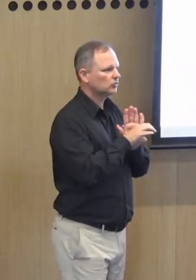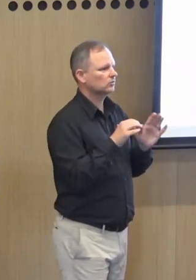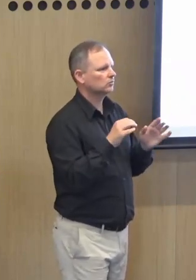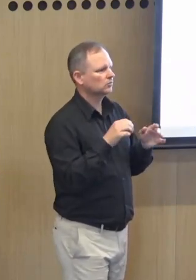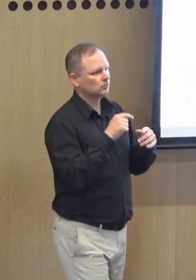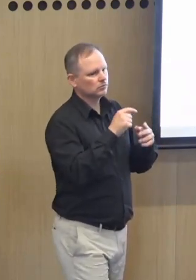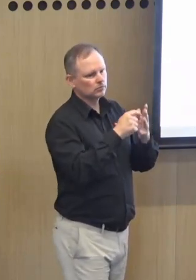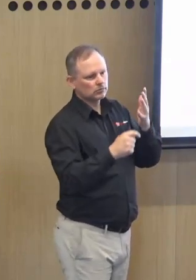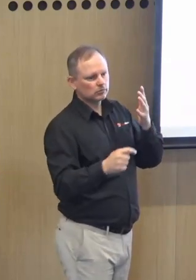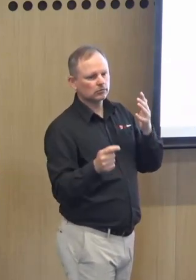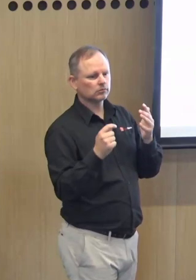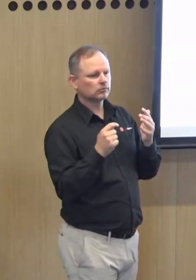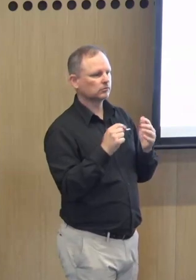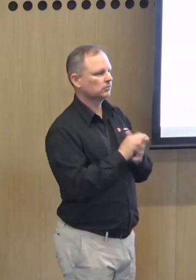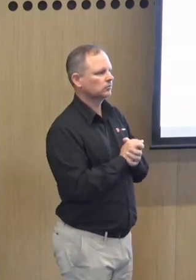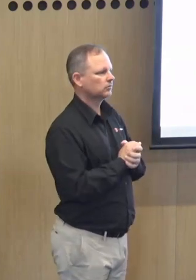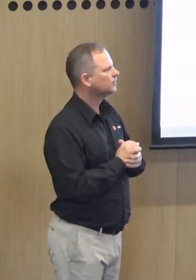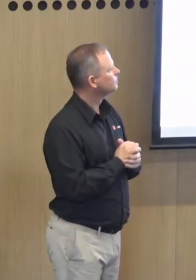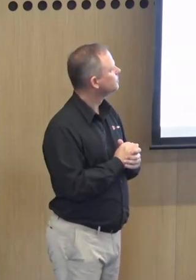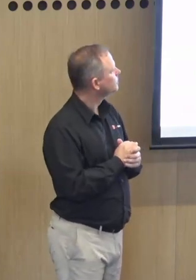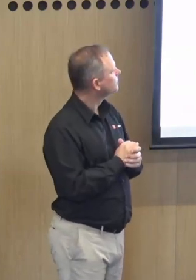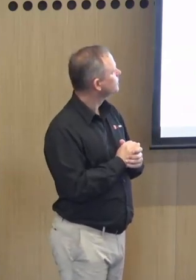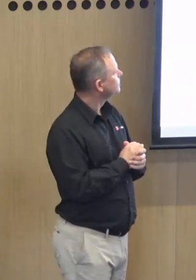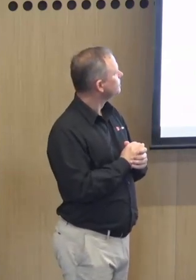desks how many computers technologies logistics infrastructure